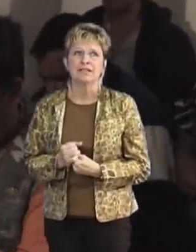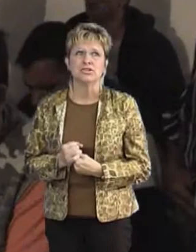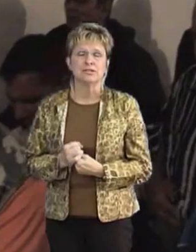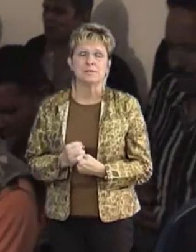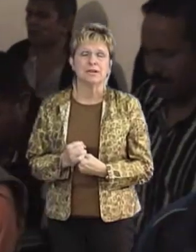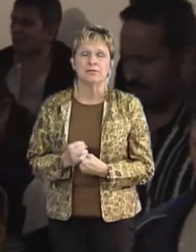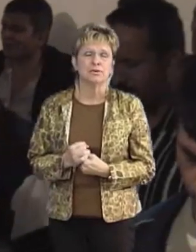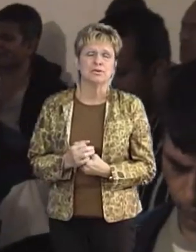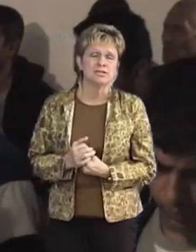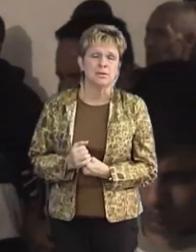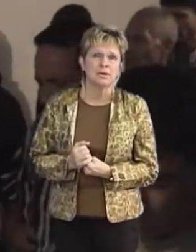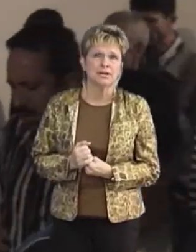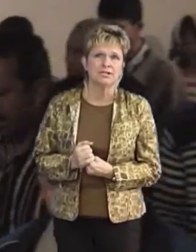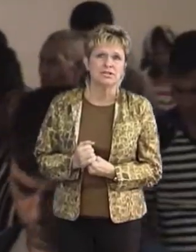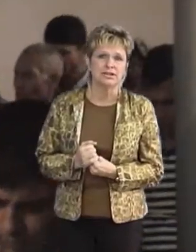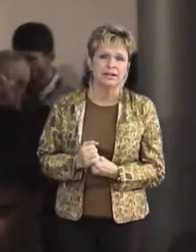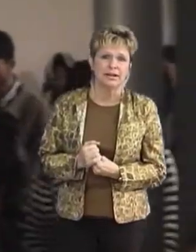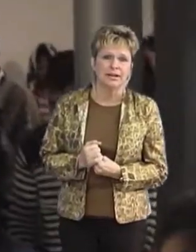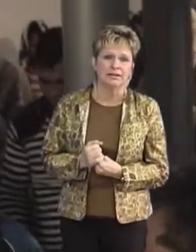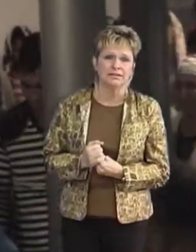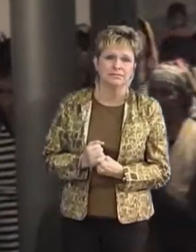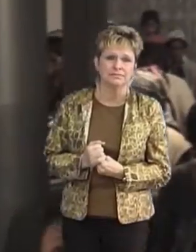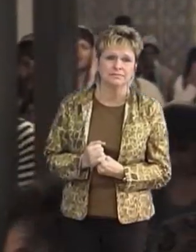It's just, I've learned so much.